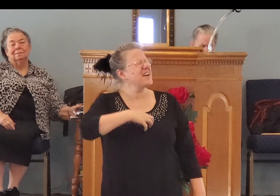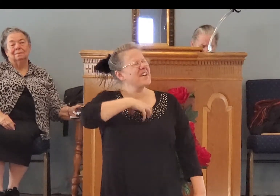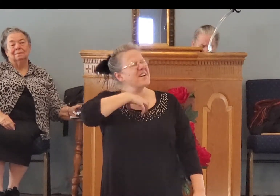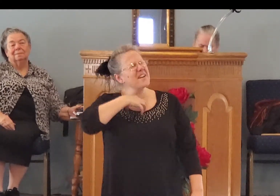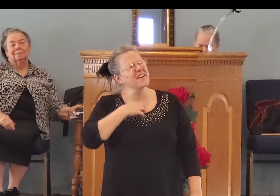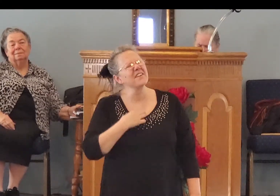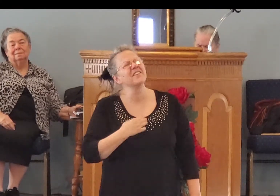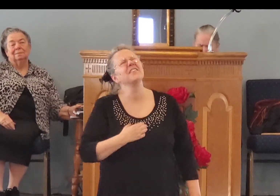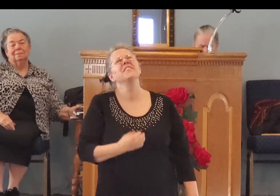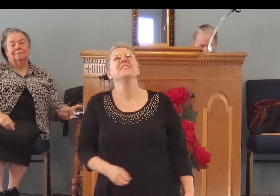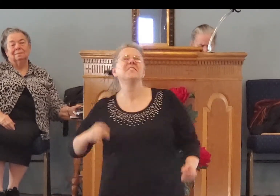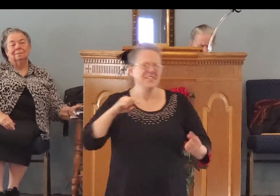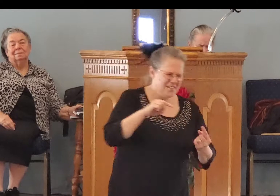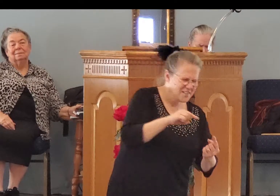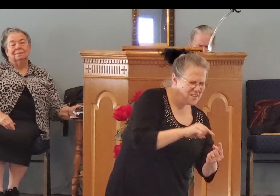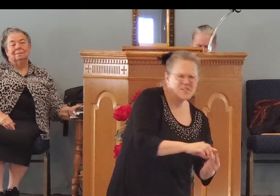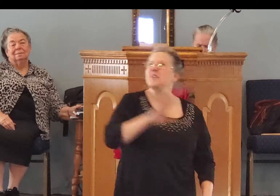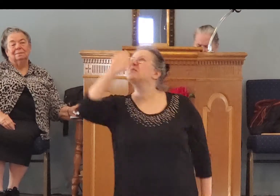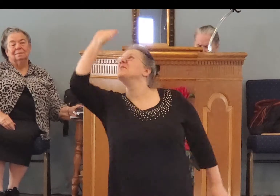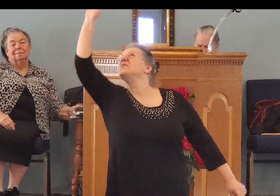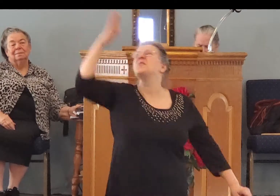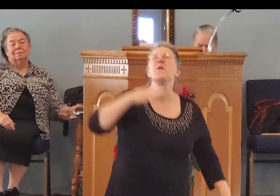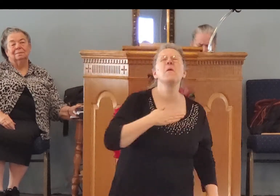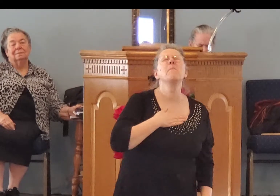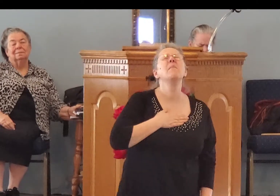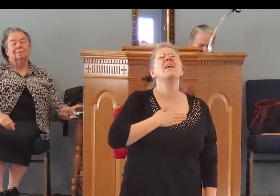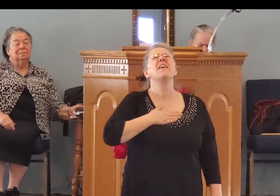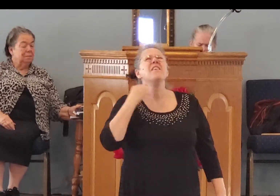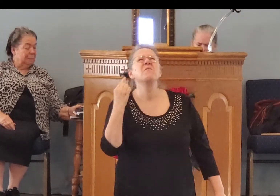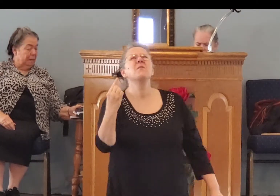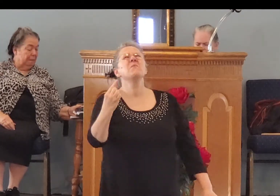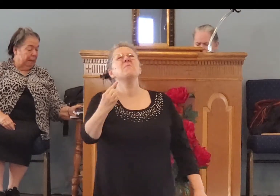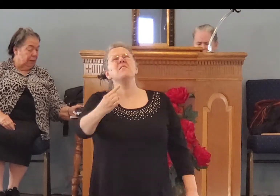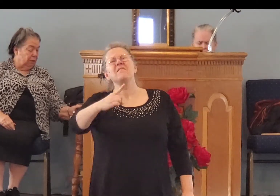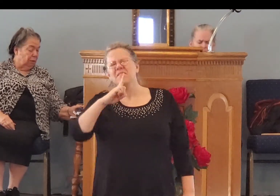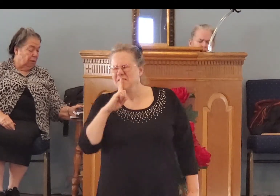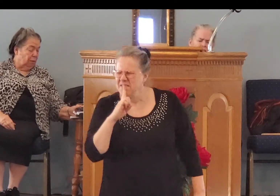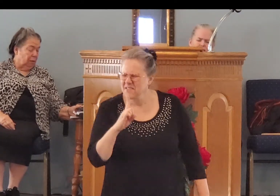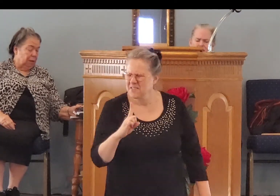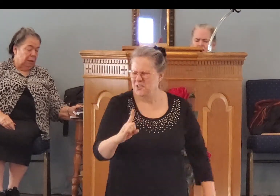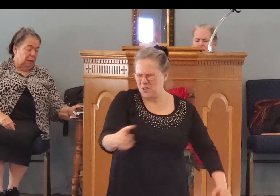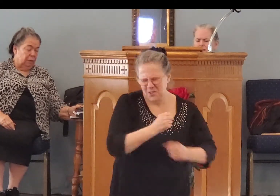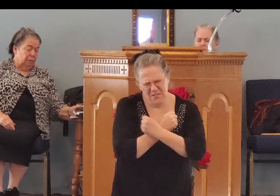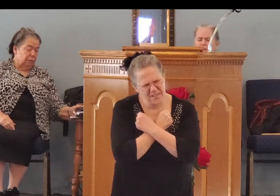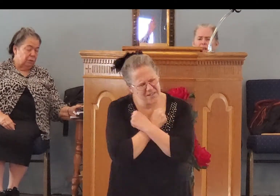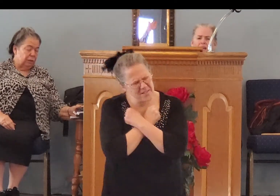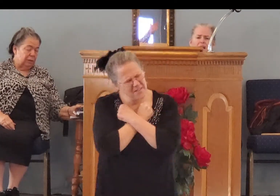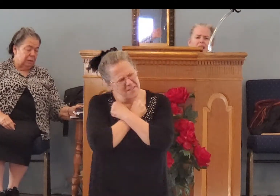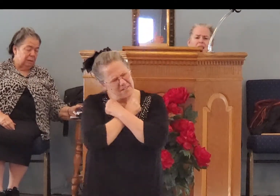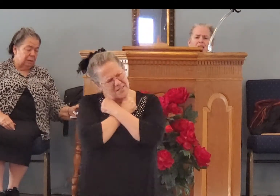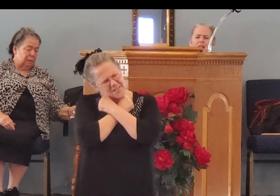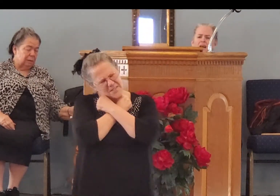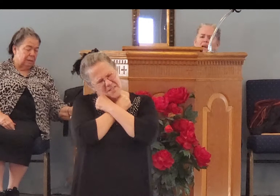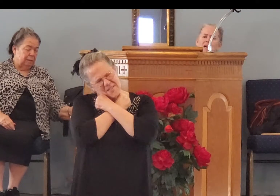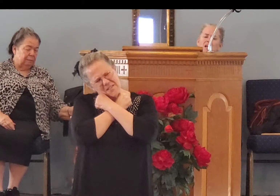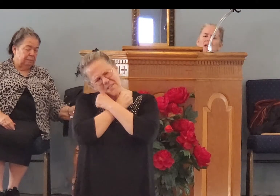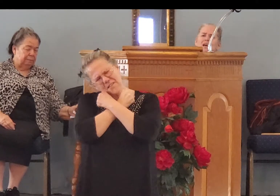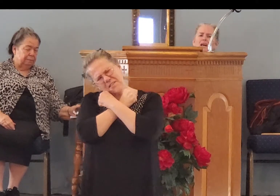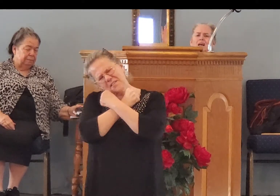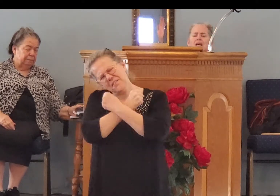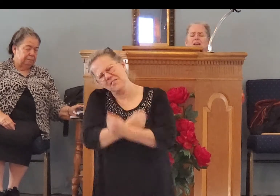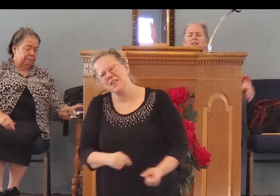love Till you are my one true love Yes,